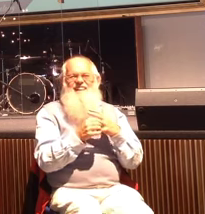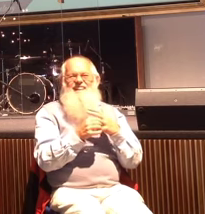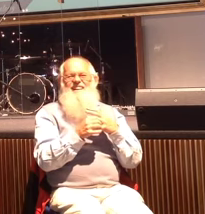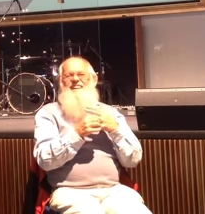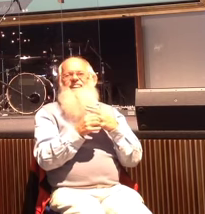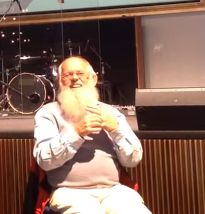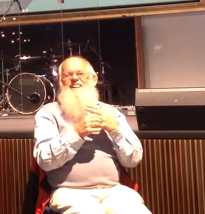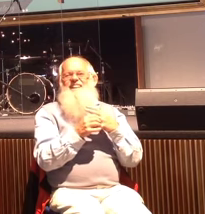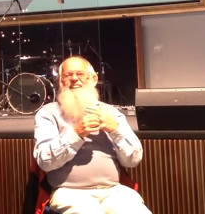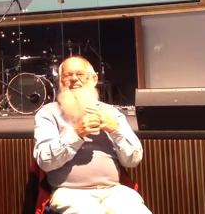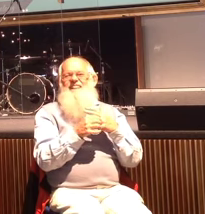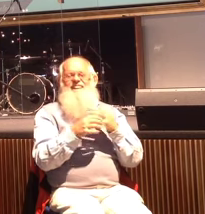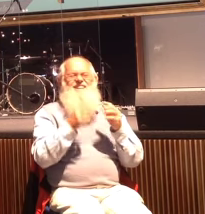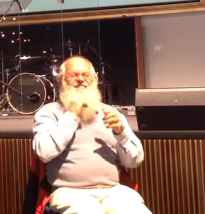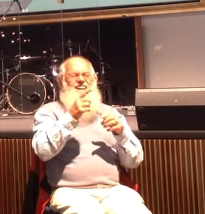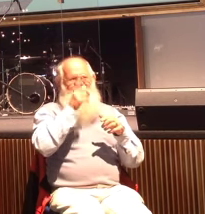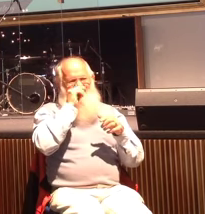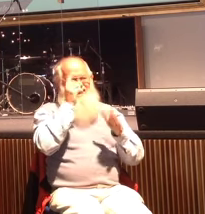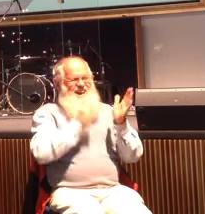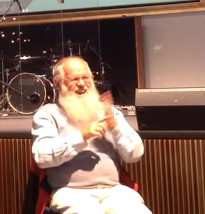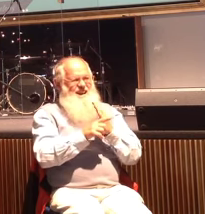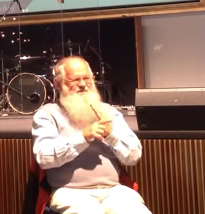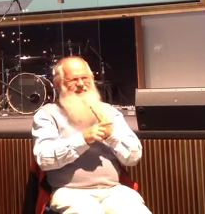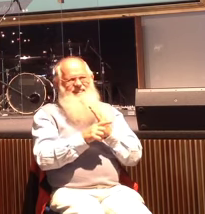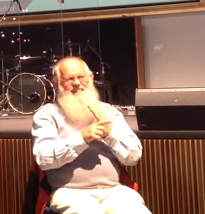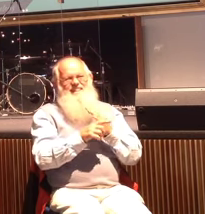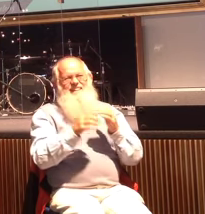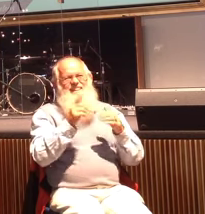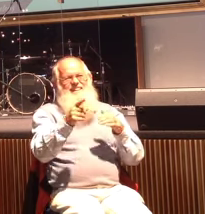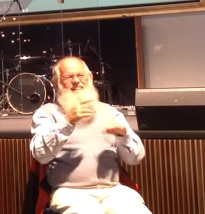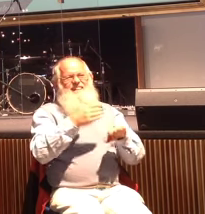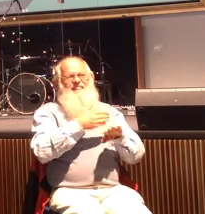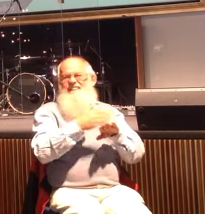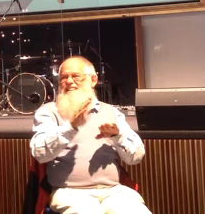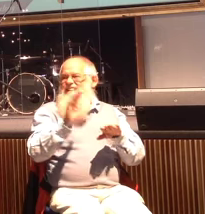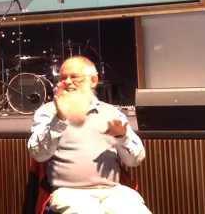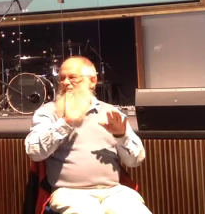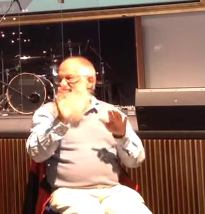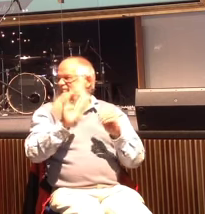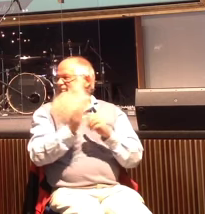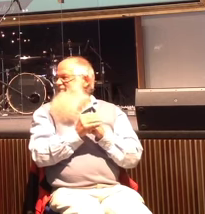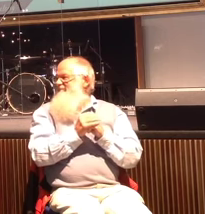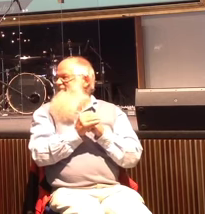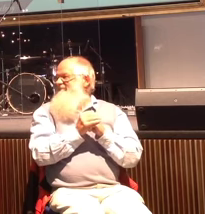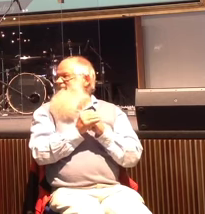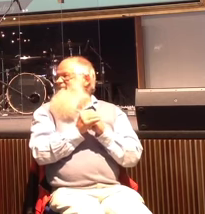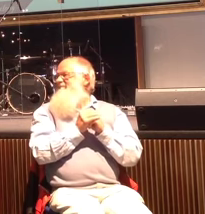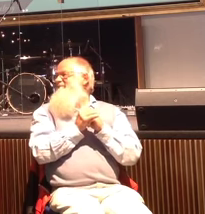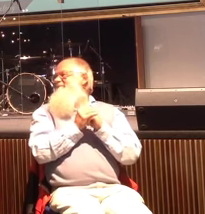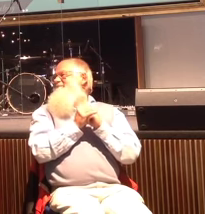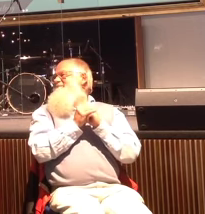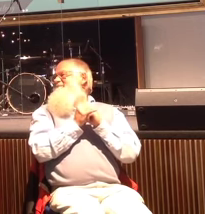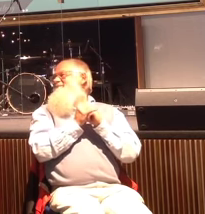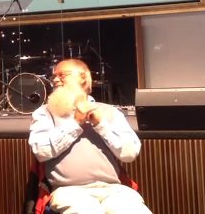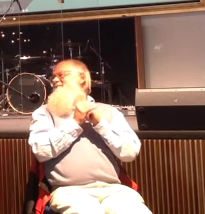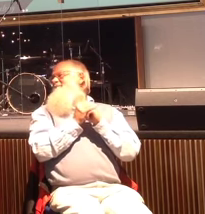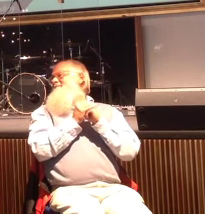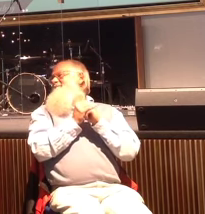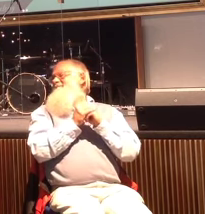Are there any single people here? Give me a wave. Look at how quick that hand went up. He's available. He's ready to go. He's with a whoo!